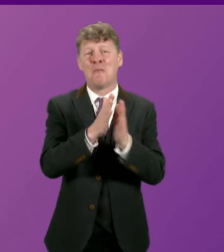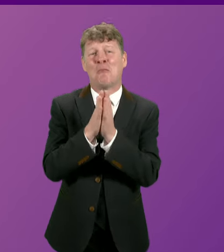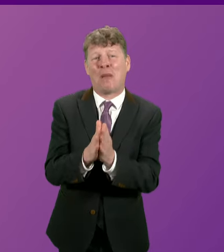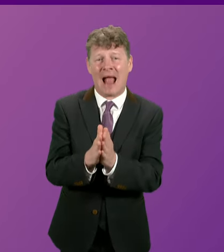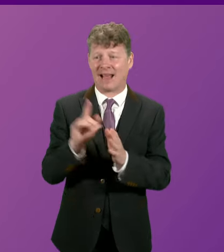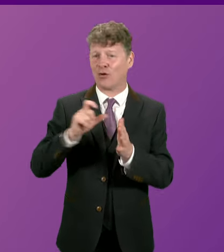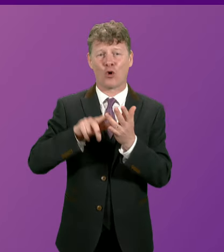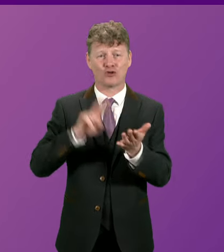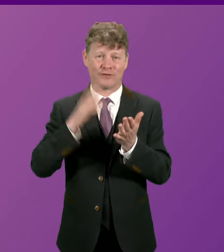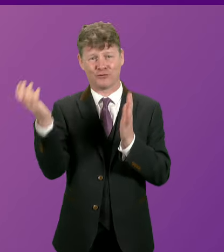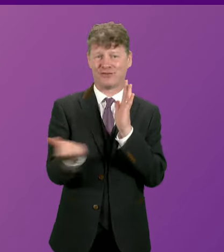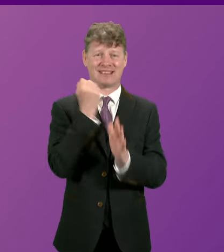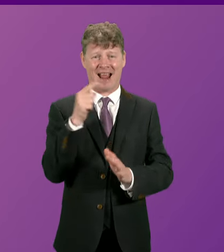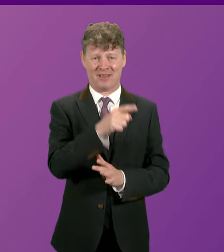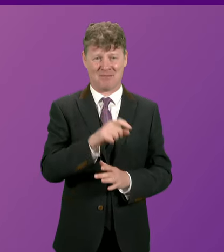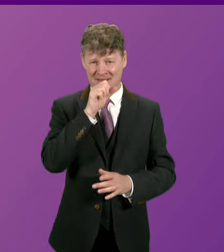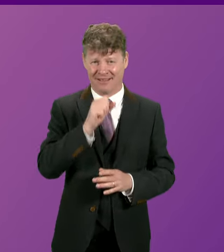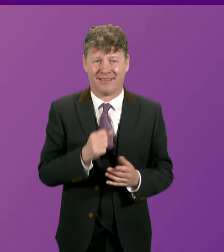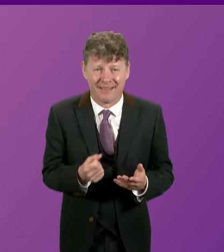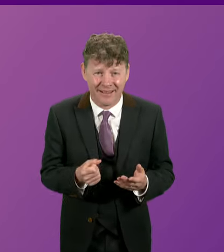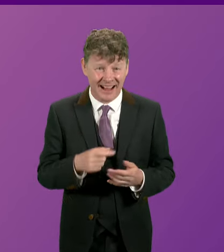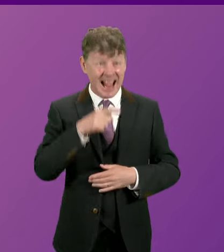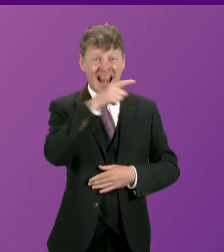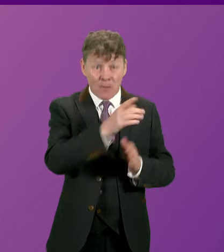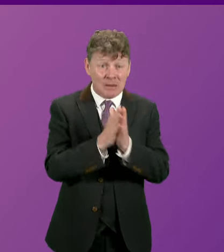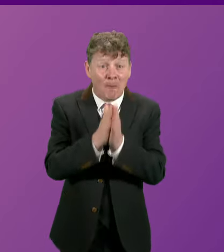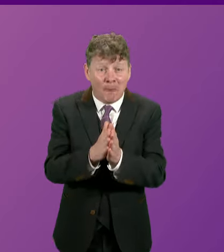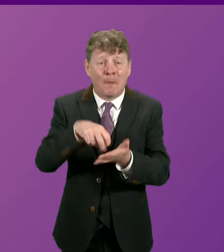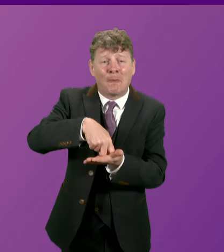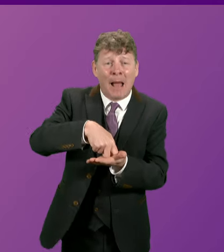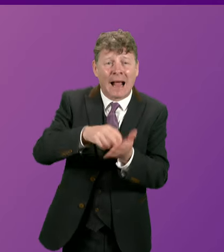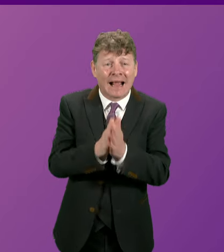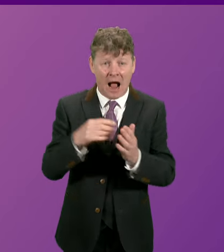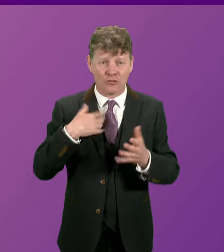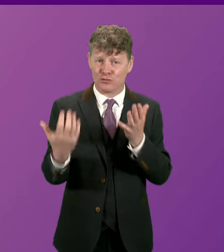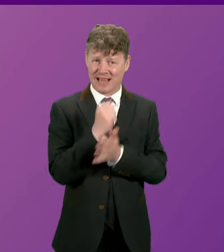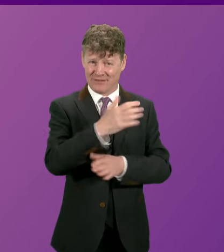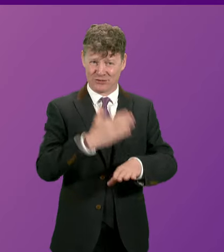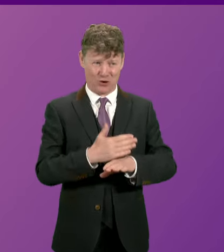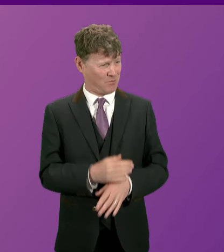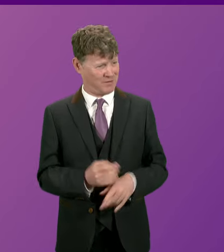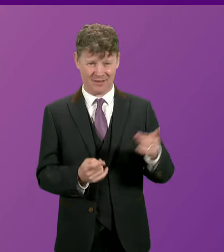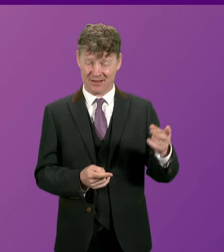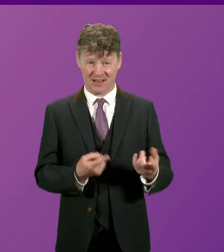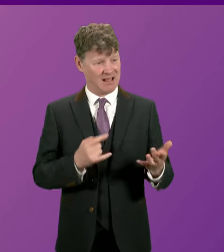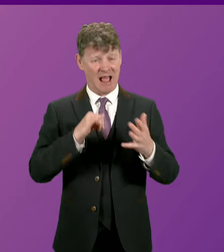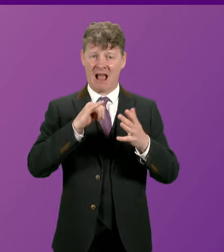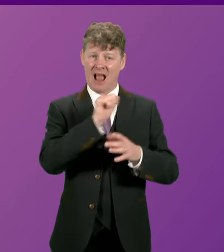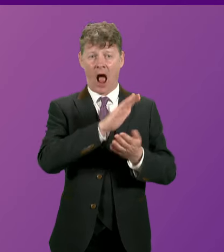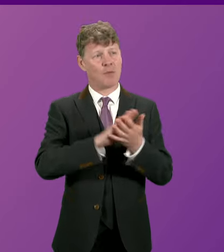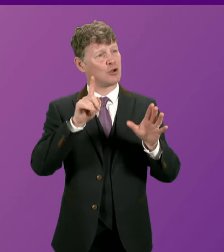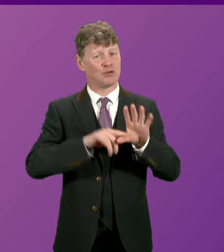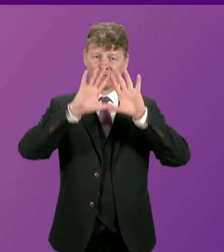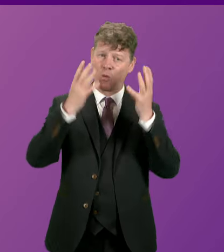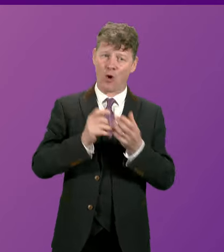to save his skin. He literally was begging us to save his job. That's how quickly things change in the world of Hamza